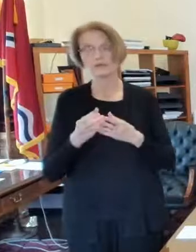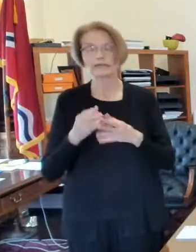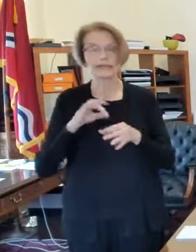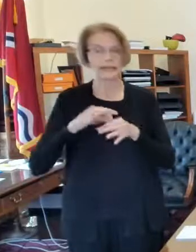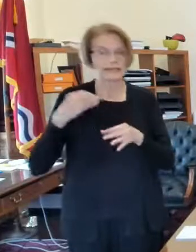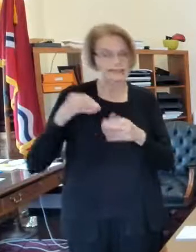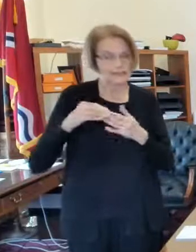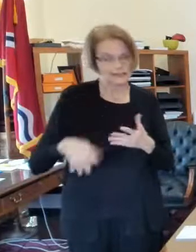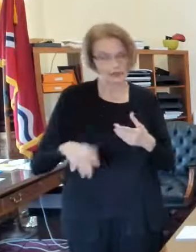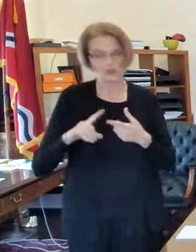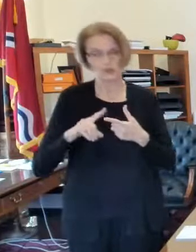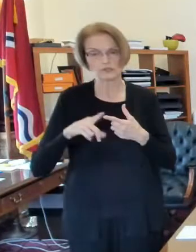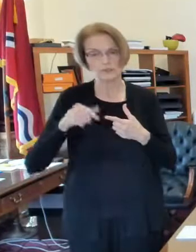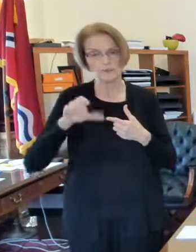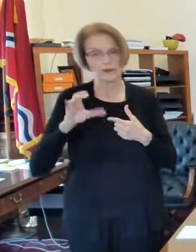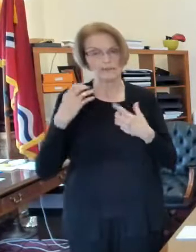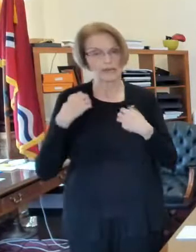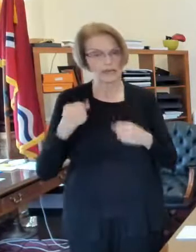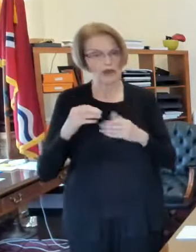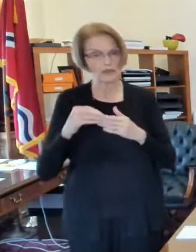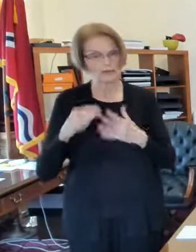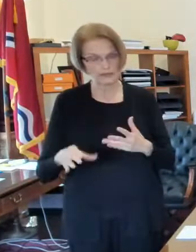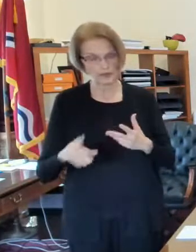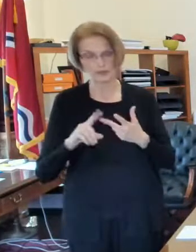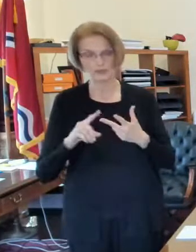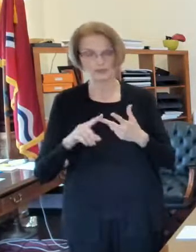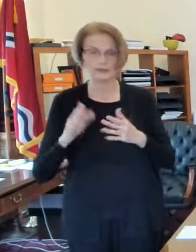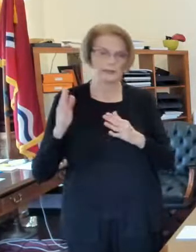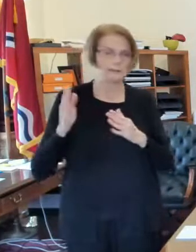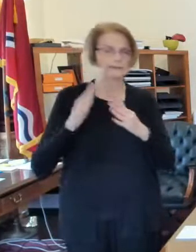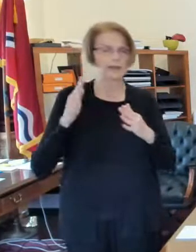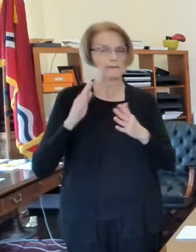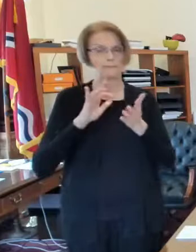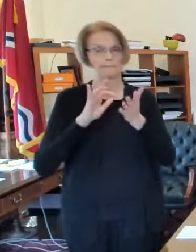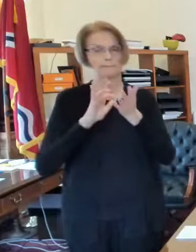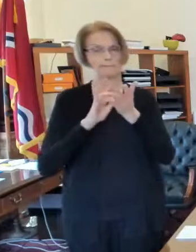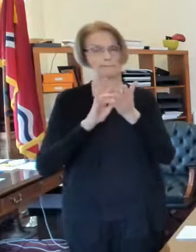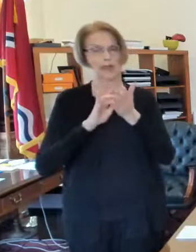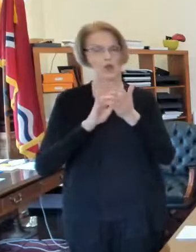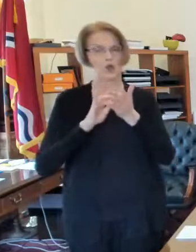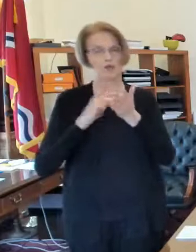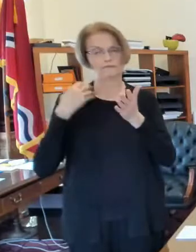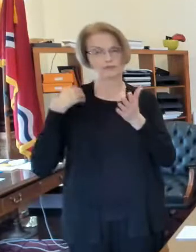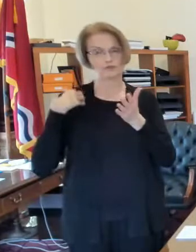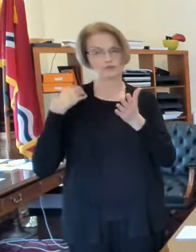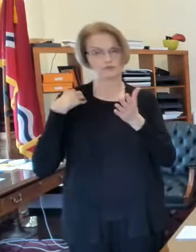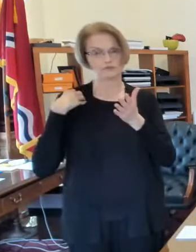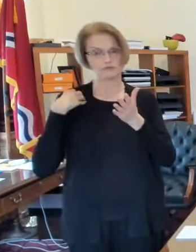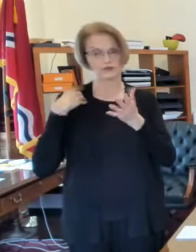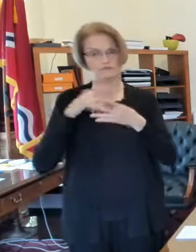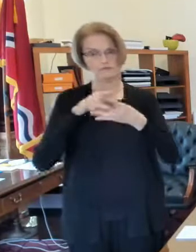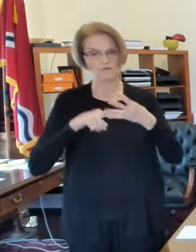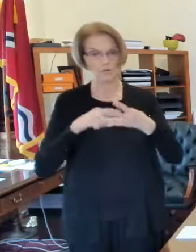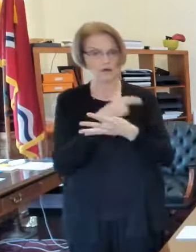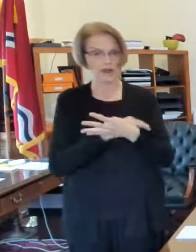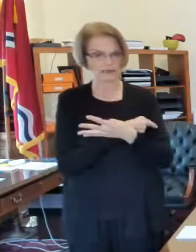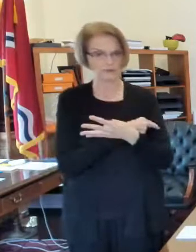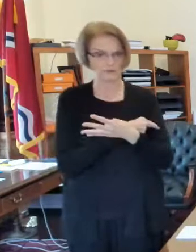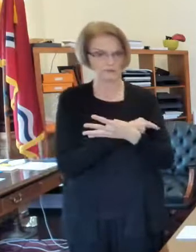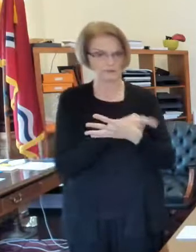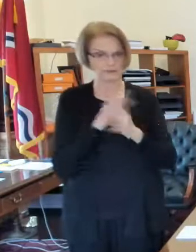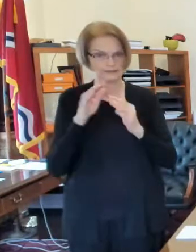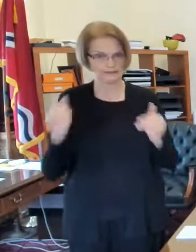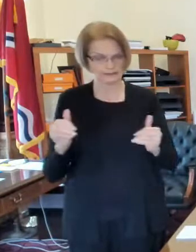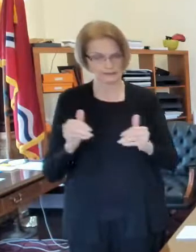official of the regions and the the top medical uh officials of the four main hospital systems and we talk about this